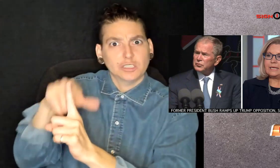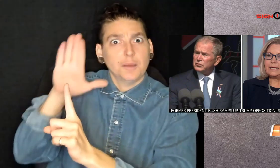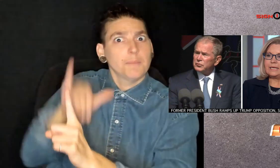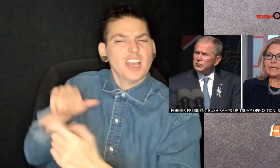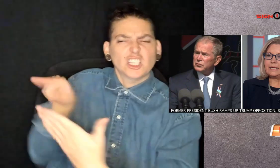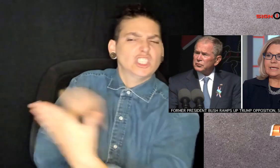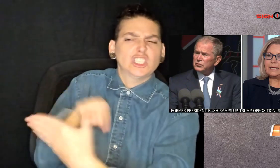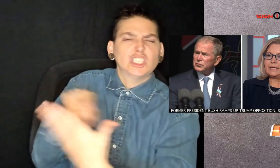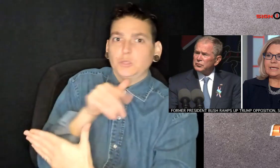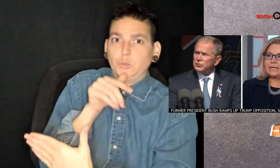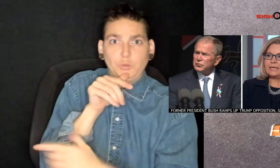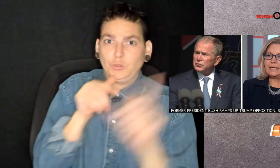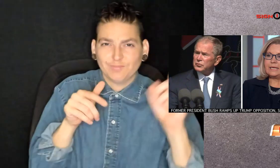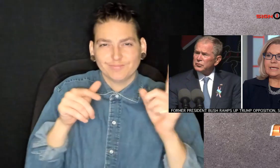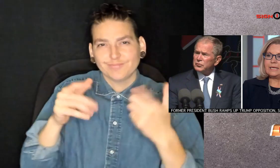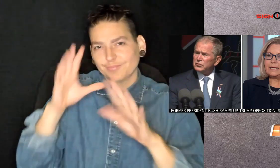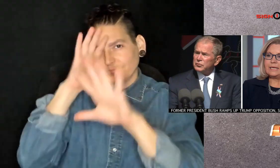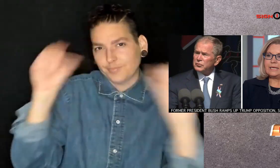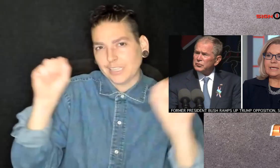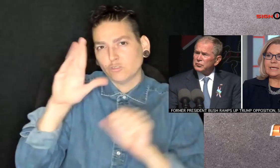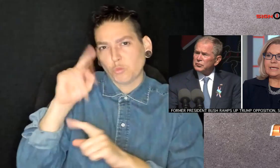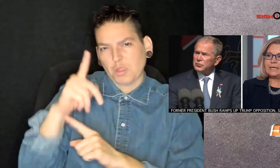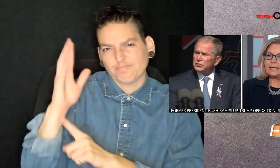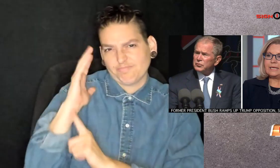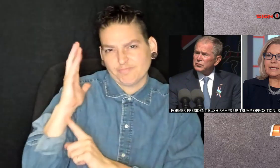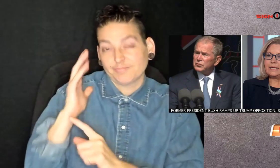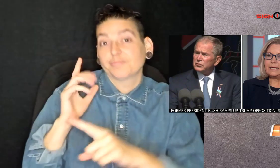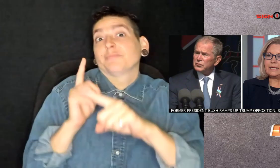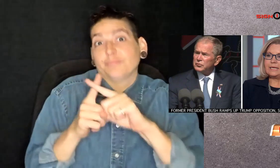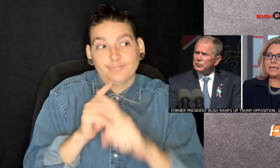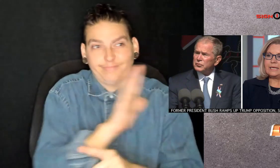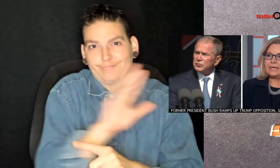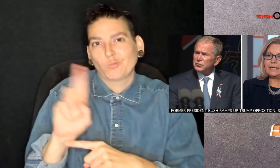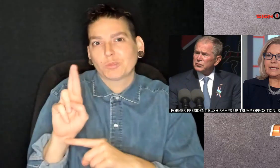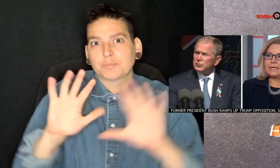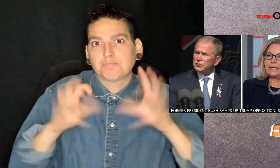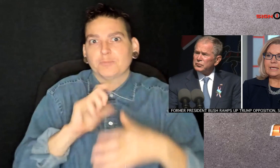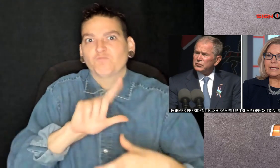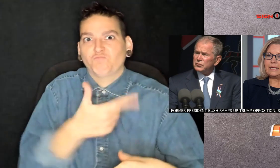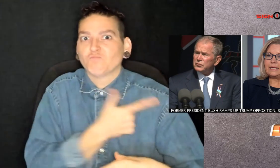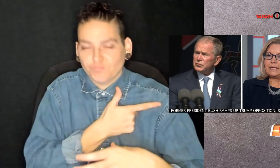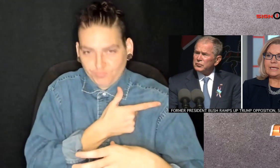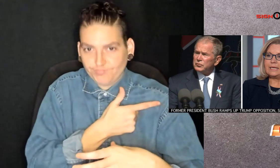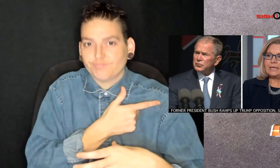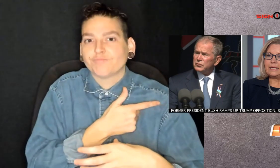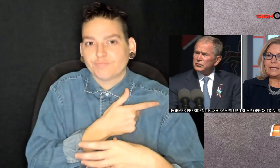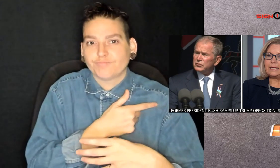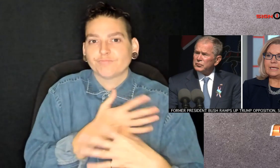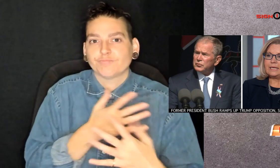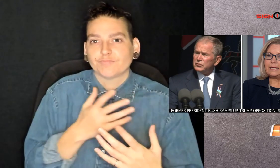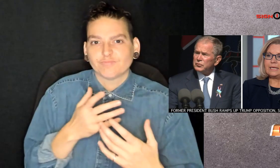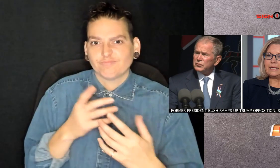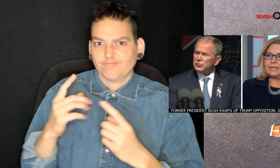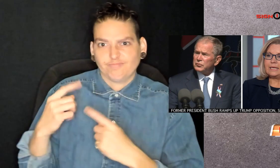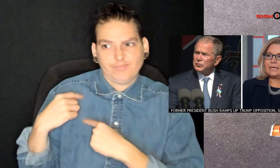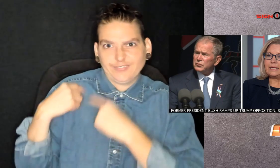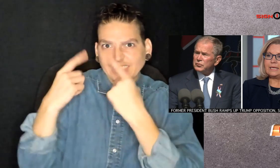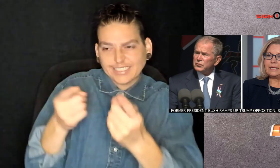harsh criticism from former President Donald Trump and his Republican loyalists. Ever since